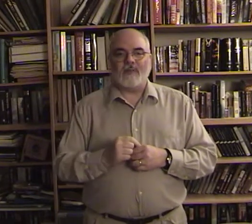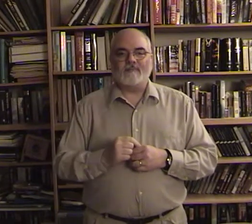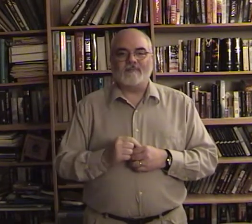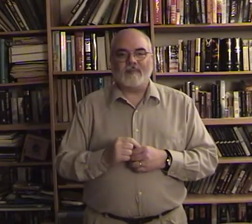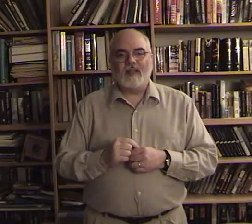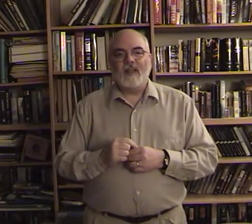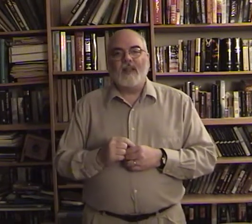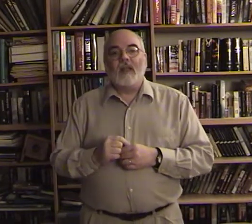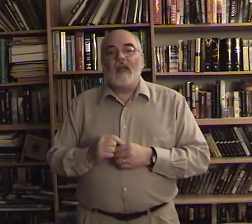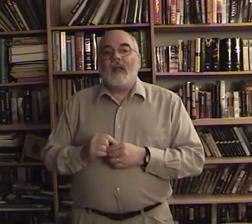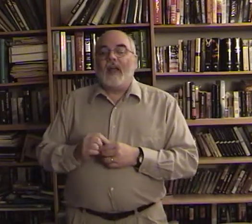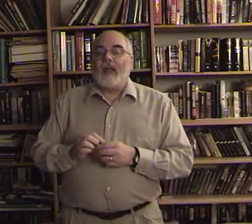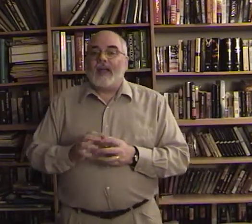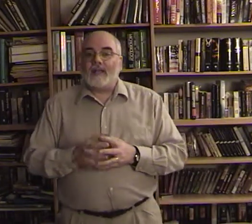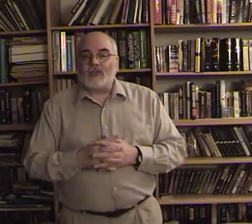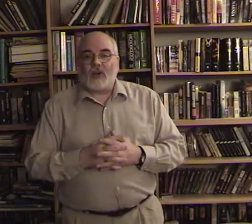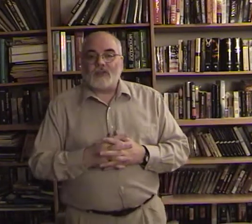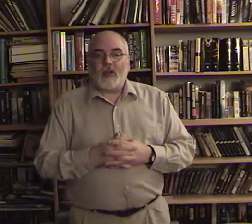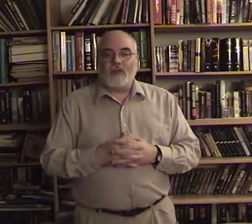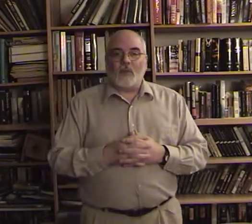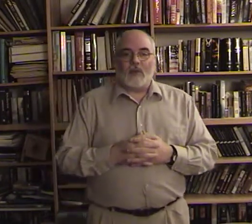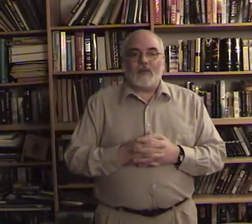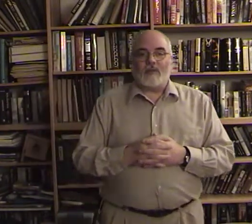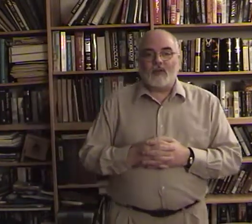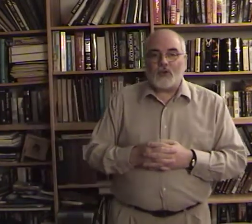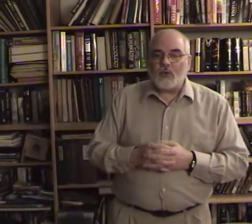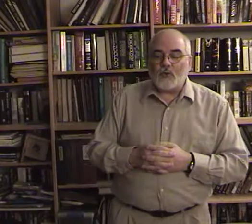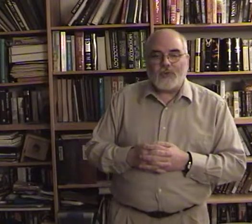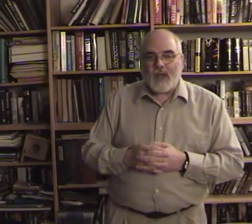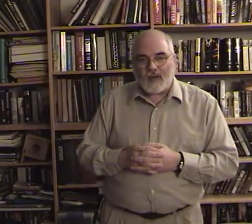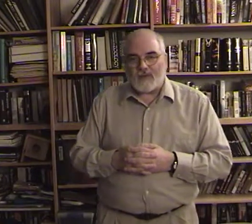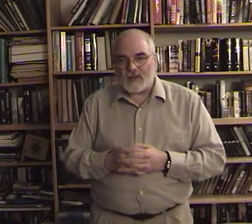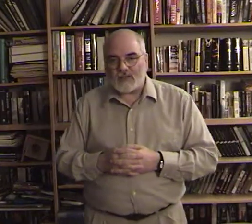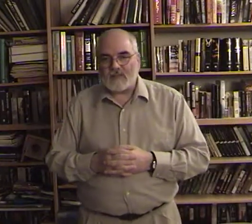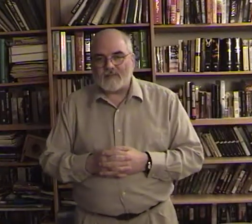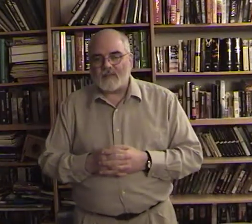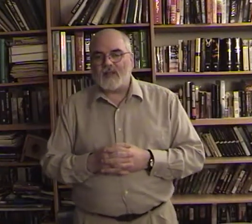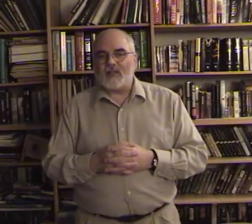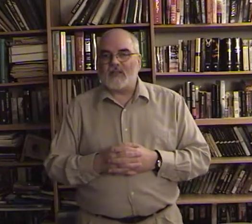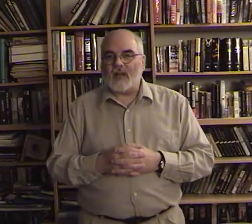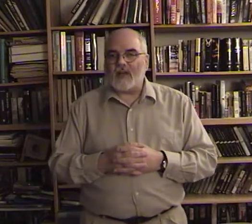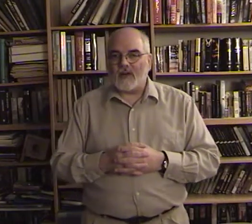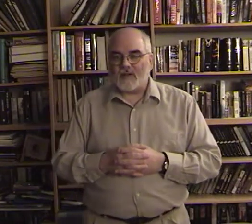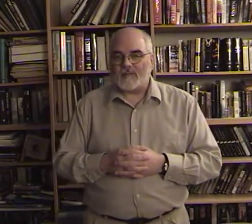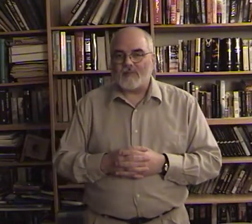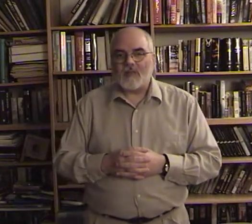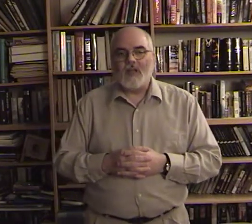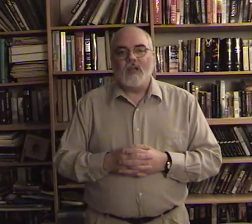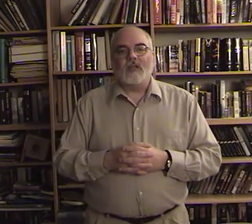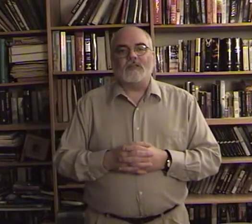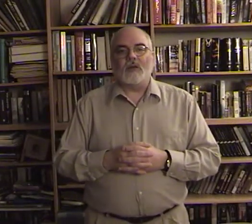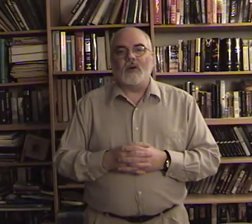it starts off with 2 theophilus it is a letter so